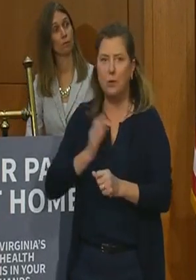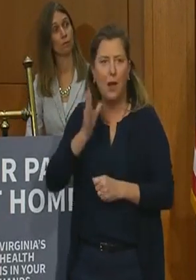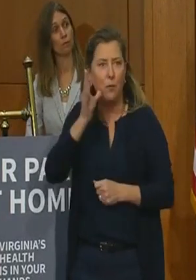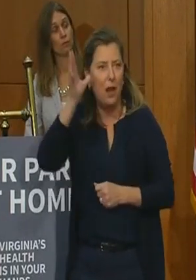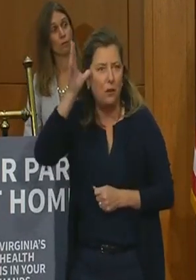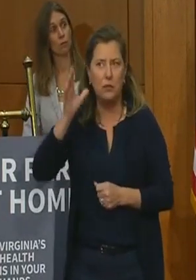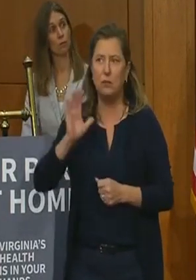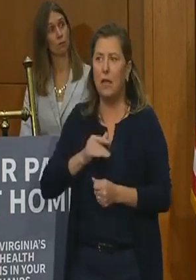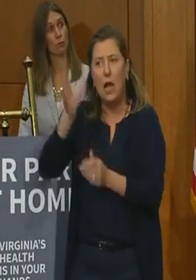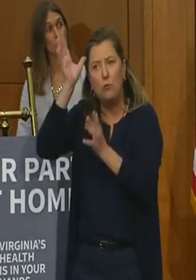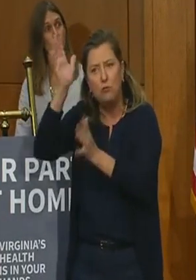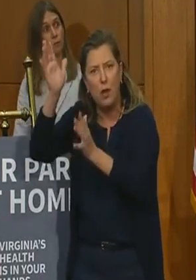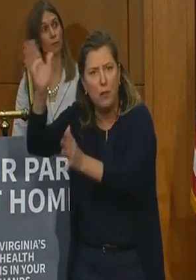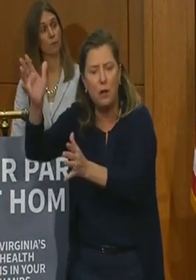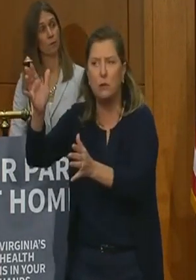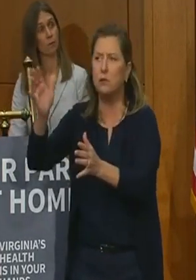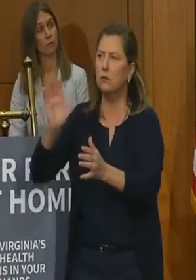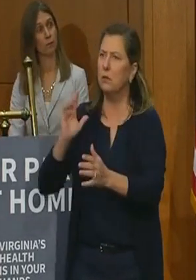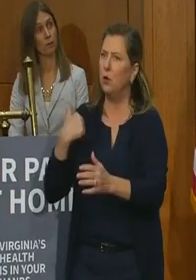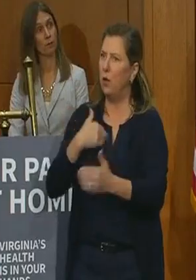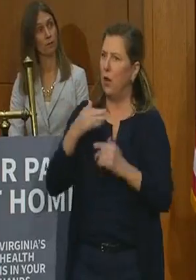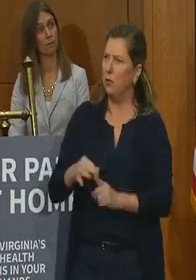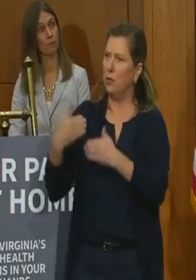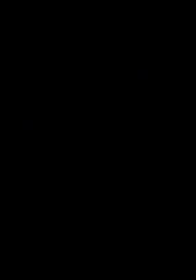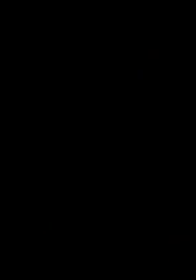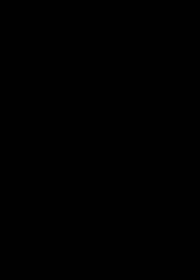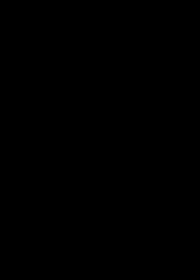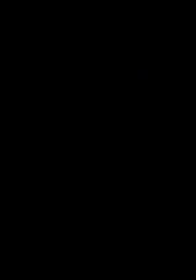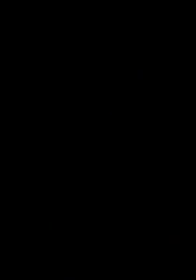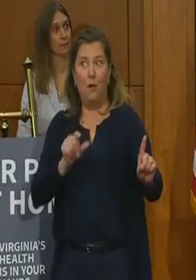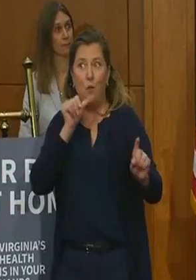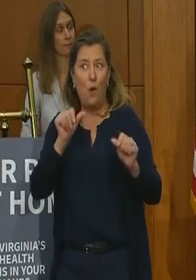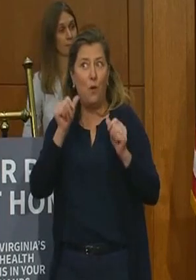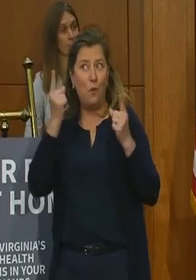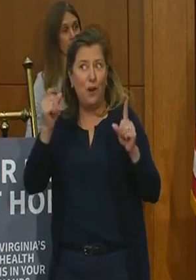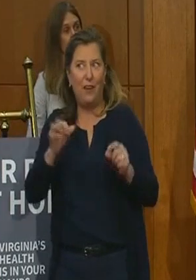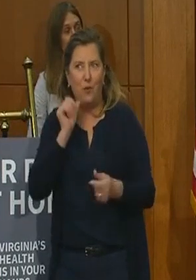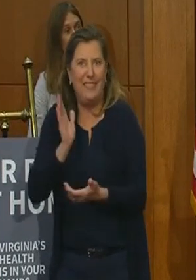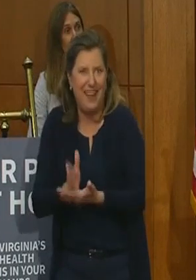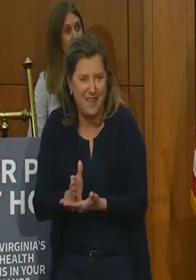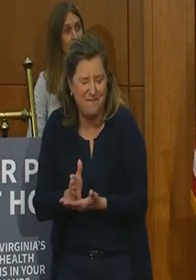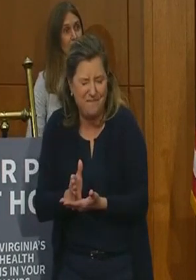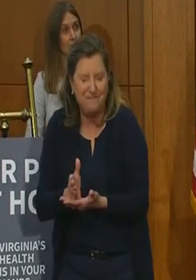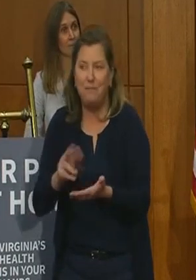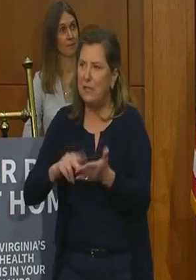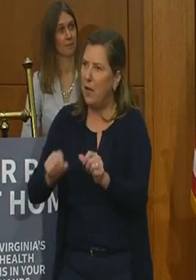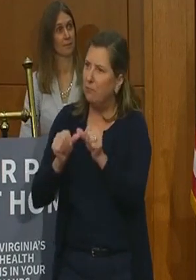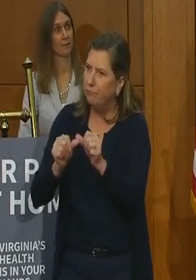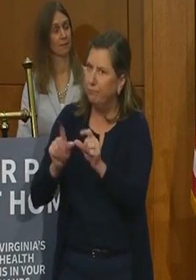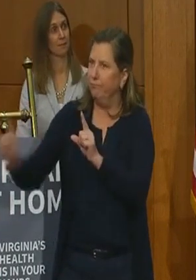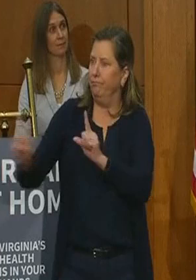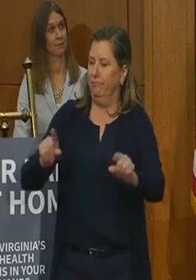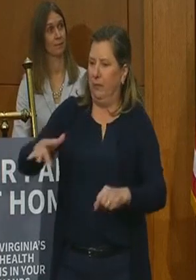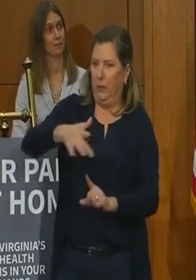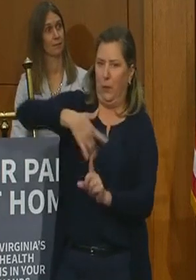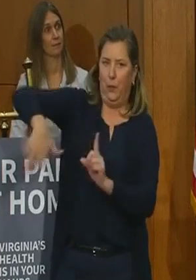We have a special obligation to protect them. Now, I've had some folks call me